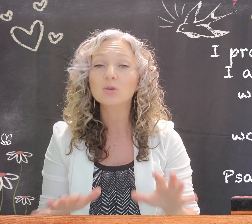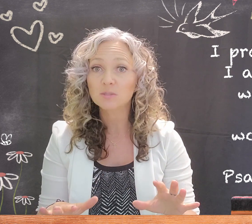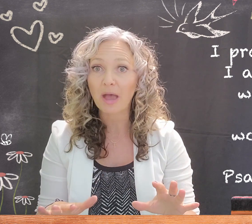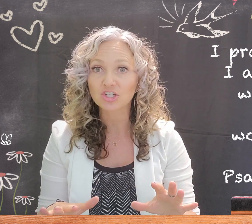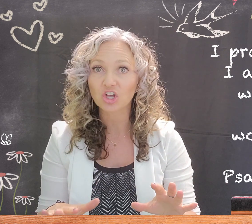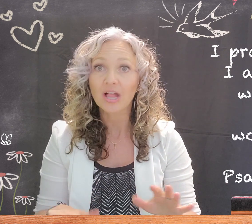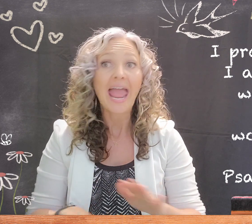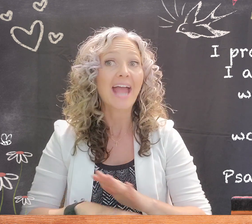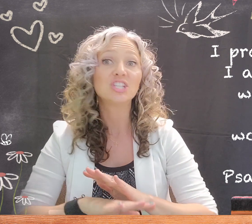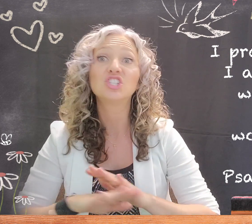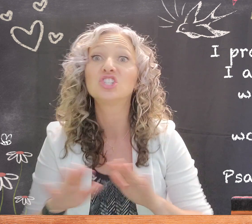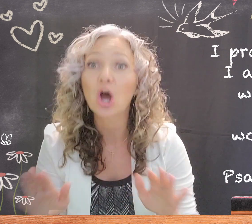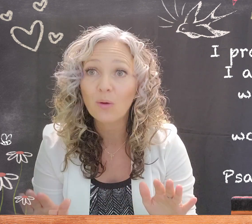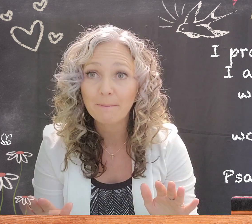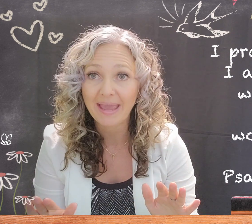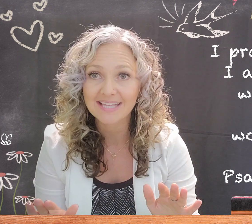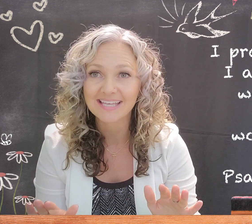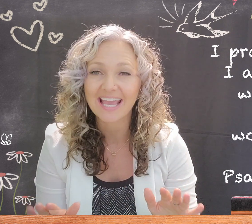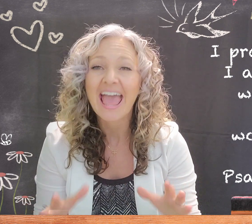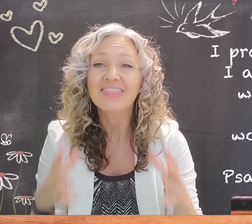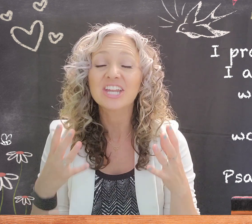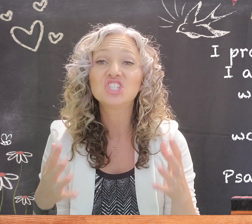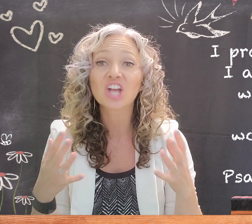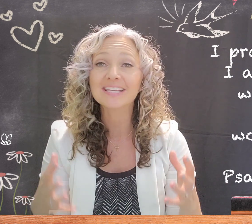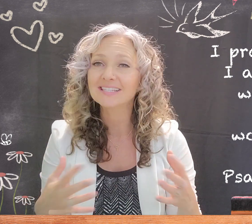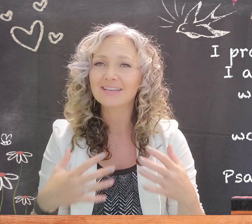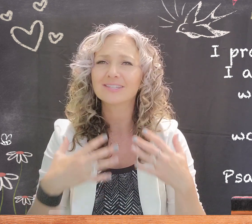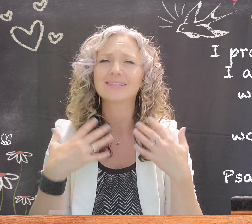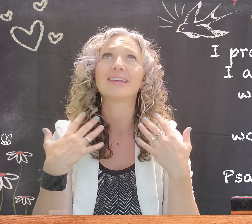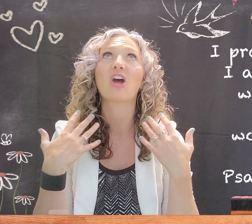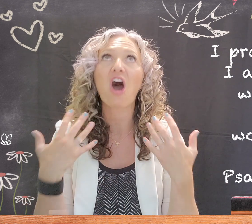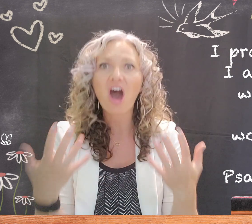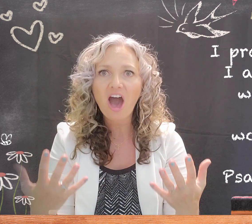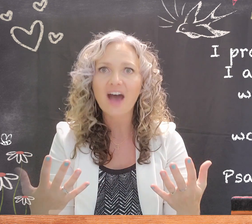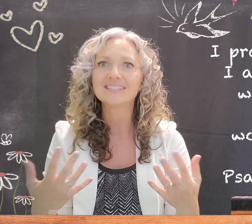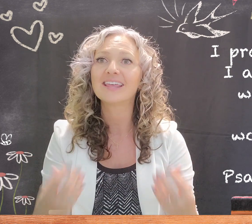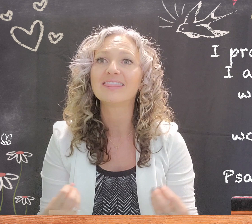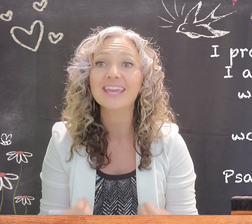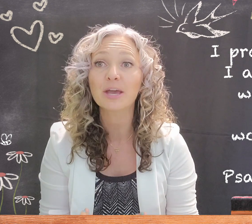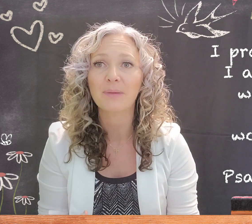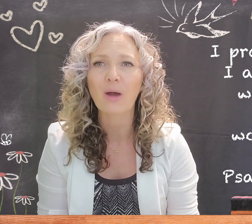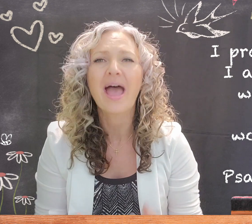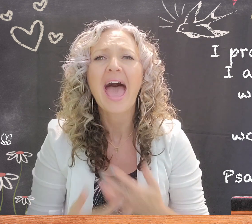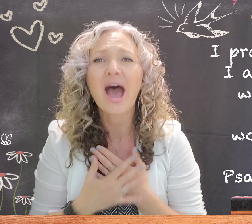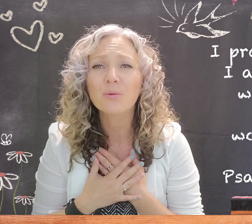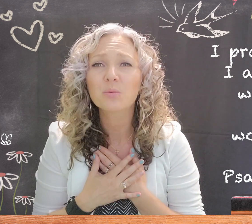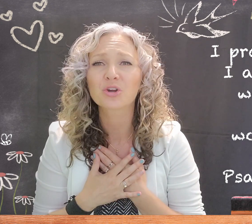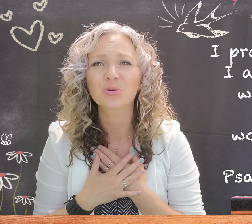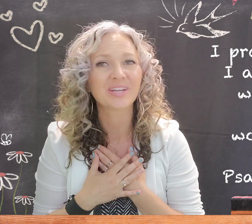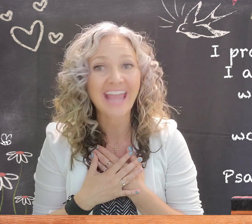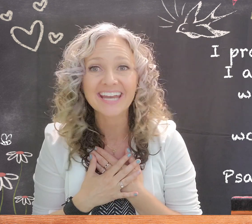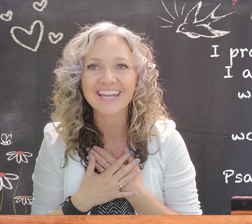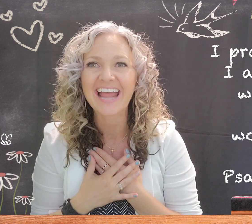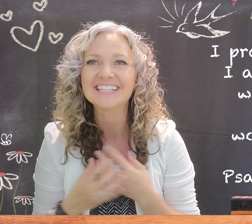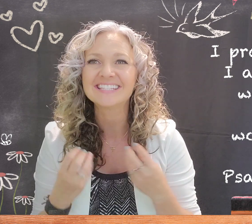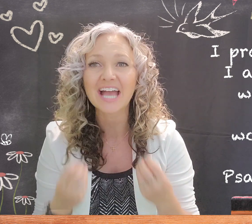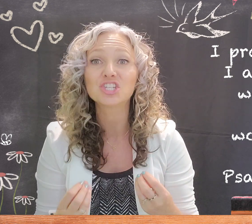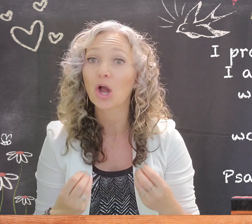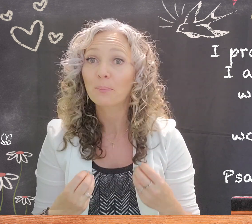special and so amazing that it just leaves us in awe to think about how we were created in such a